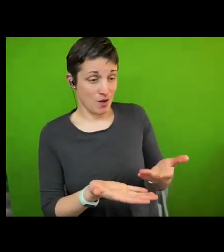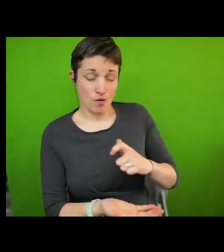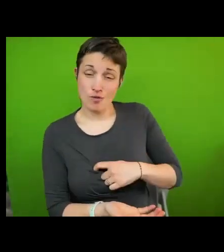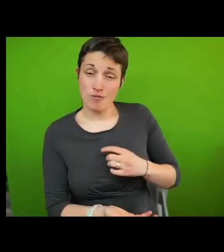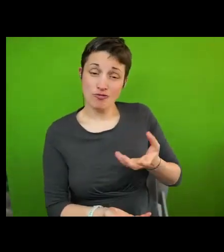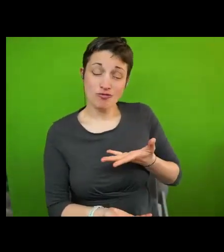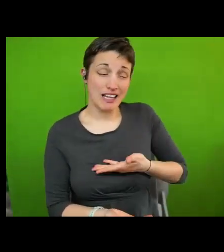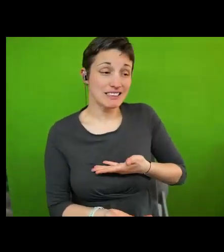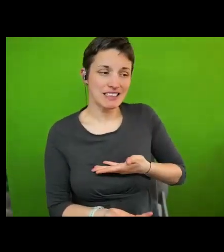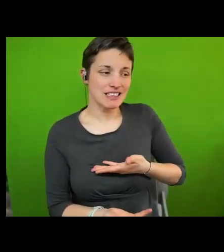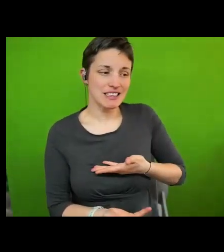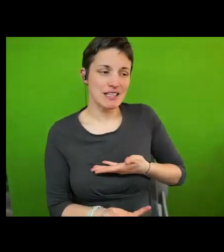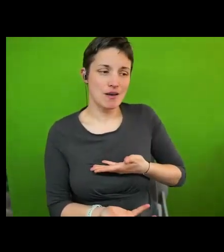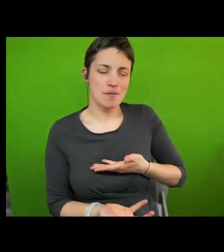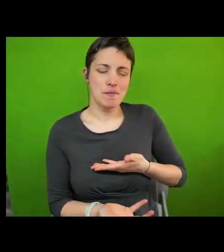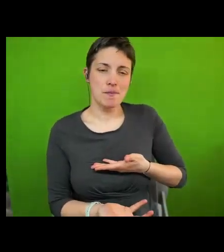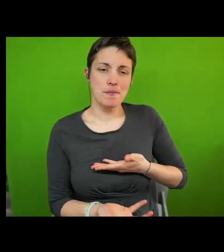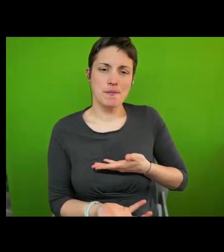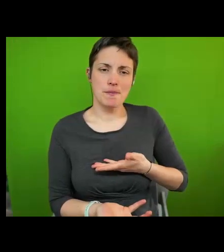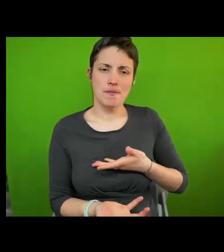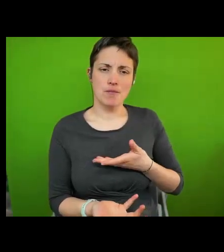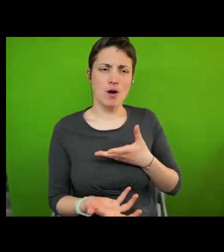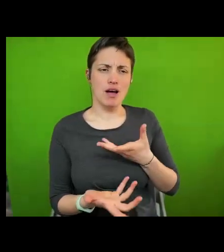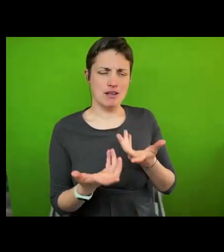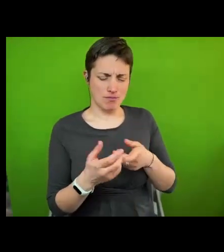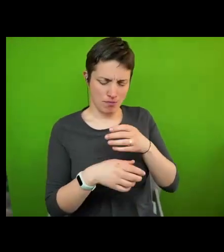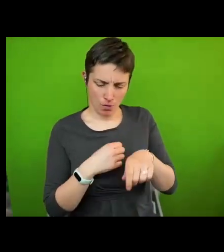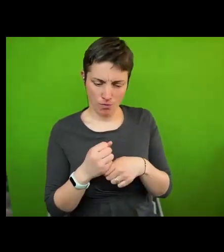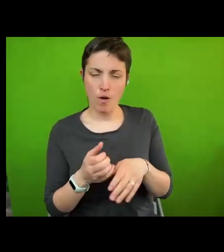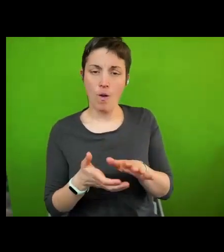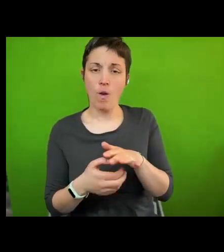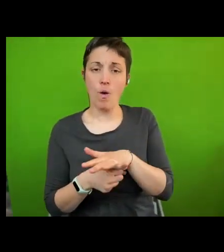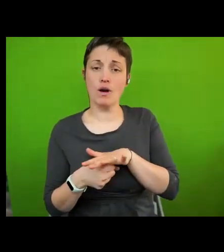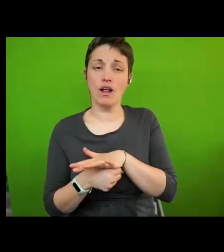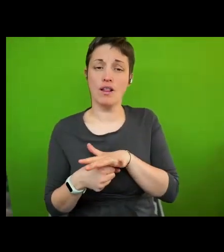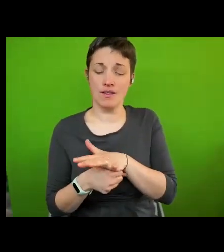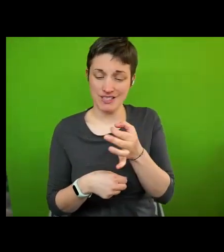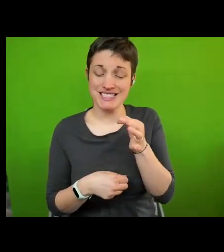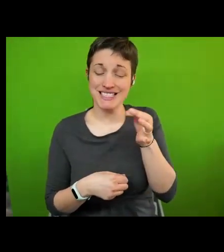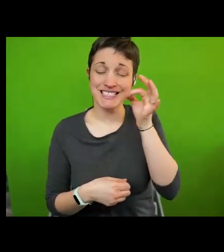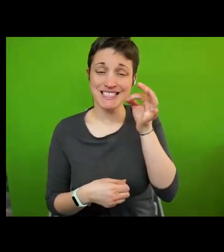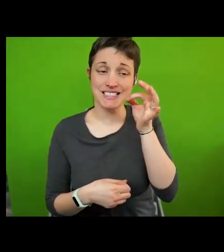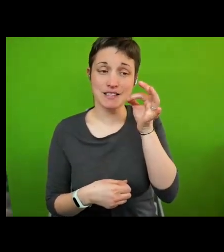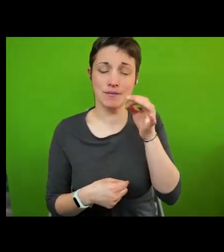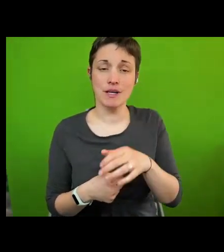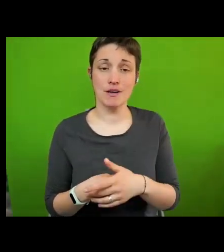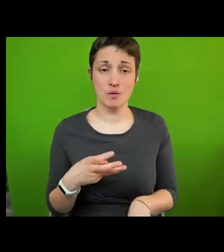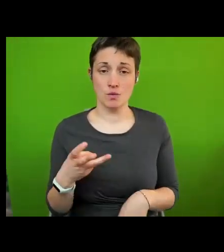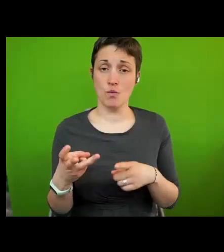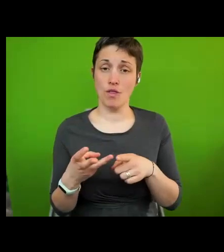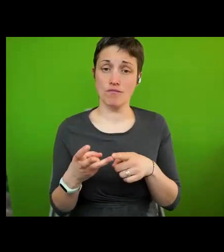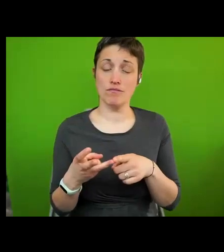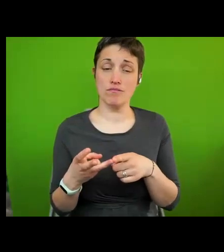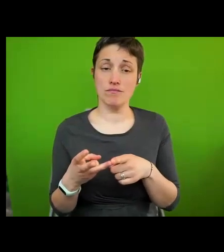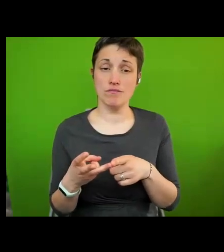to the state subunits to the cities and to local places and this was thirdly fostered by a well recognized trends